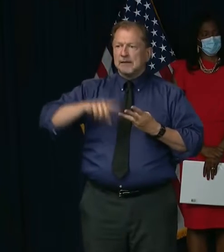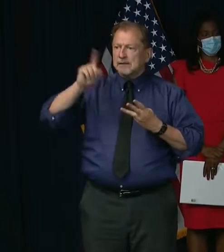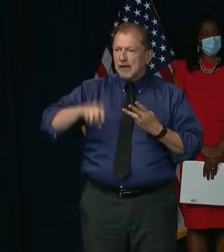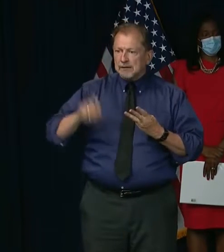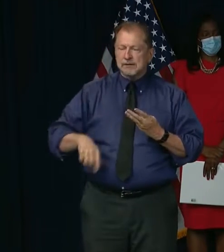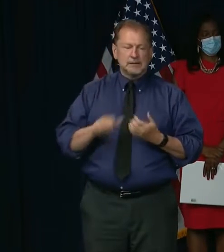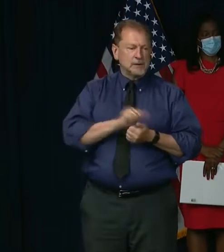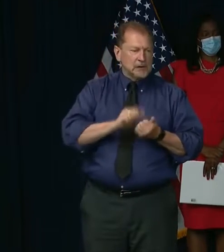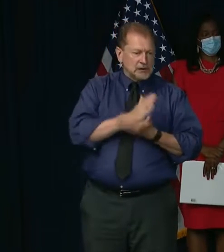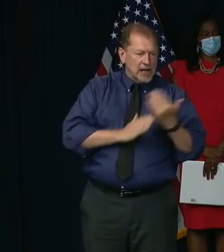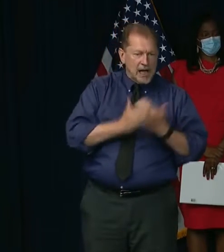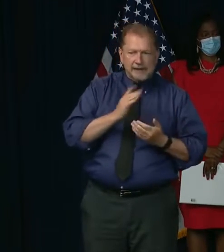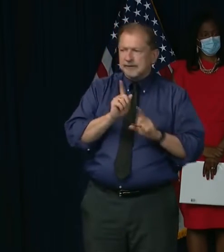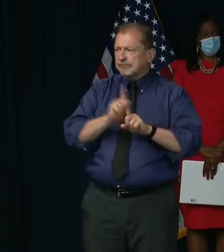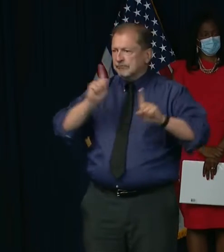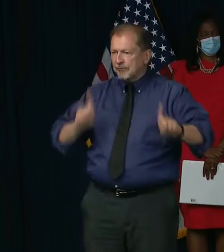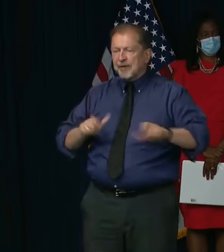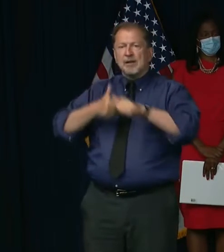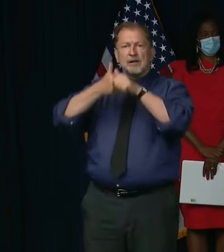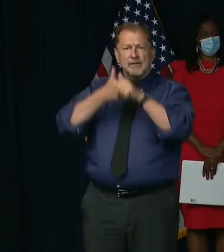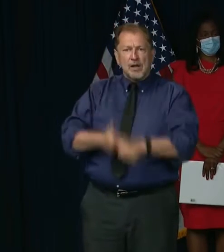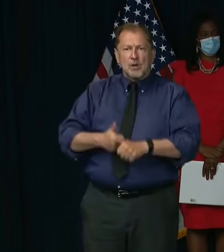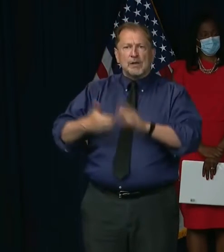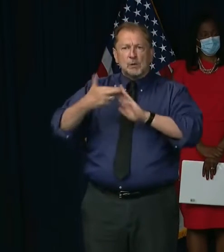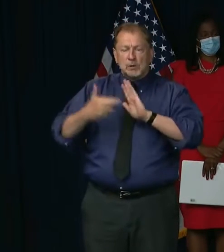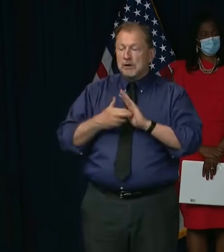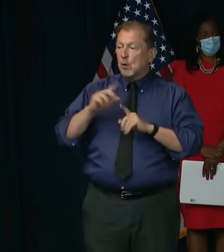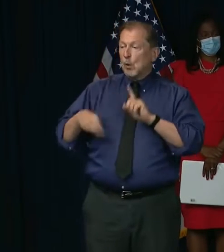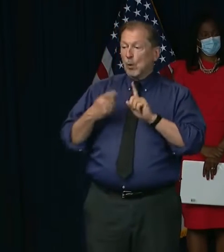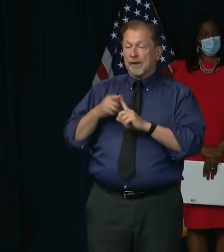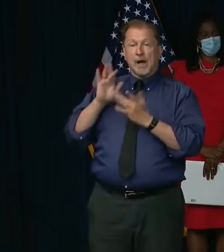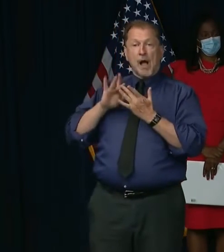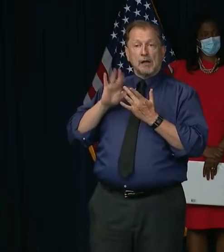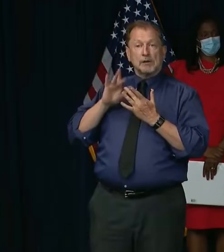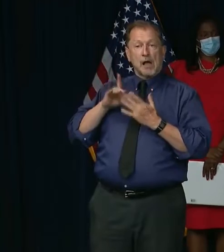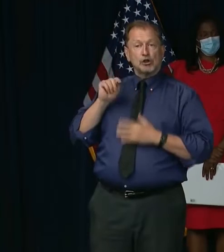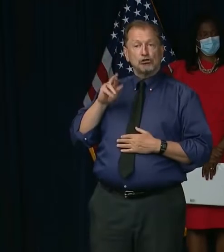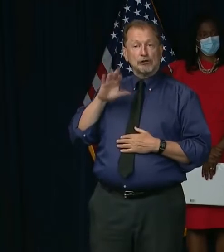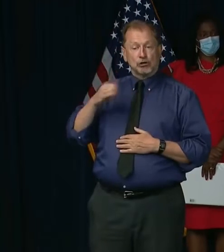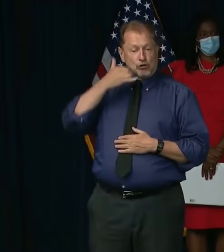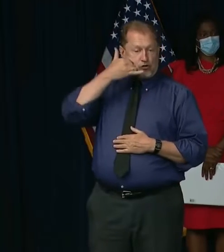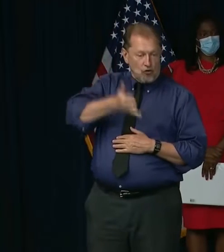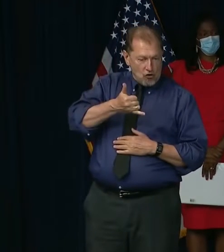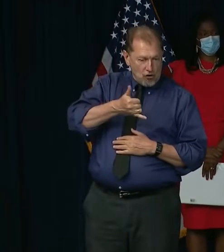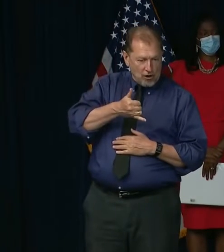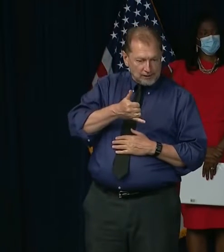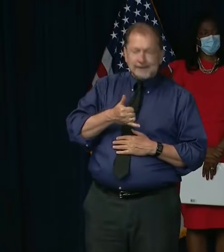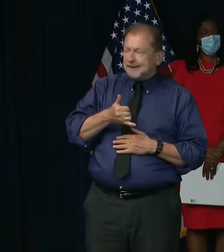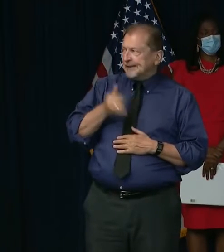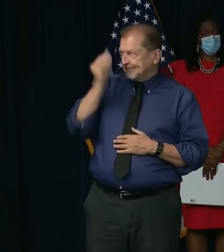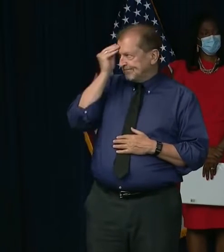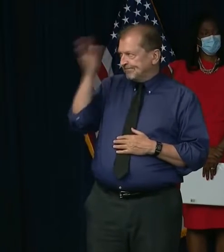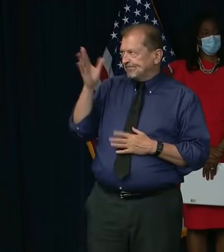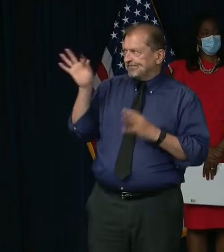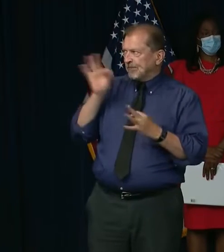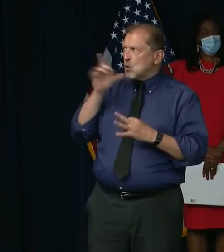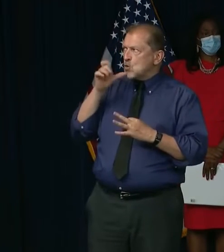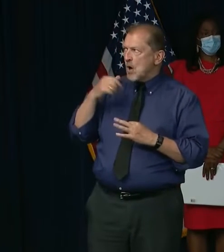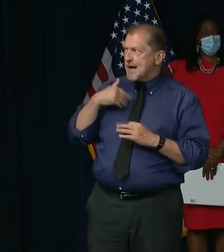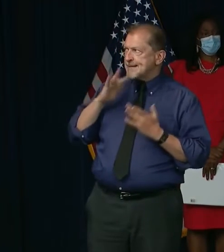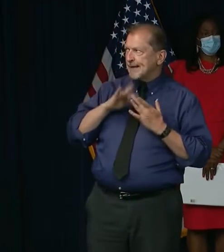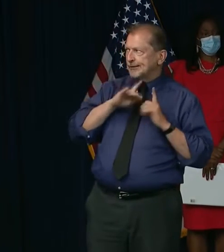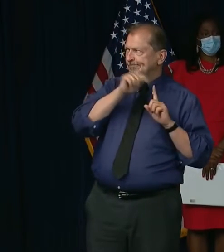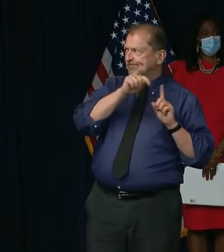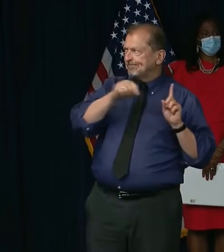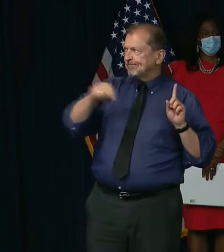engaging with and following the advice of the contact tracers when they call. None of these interventions is perfect